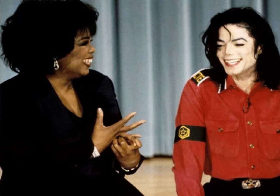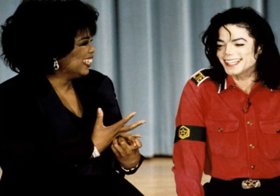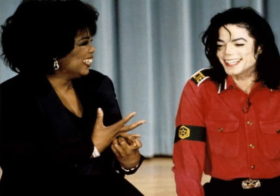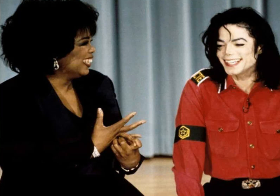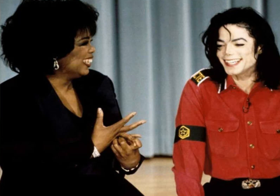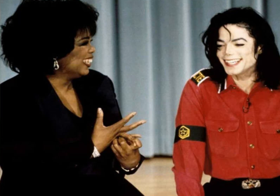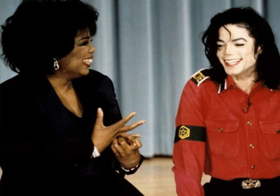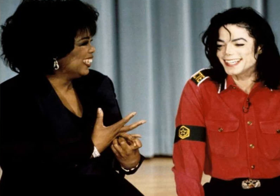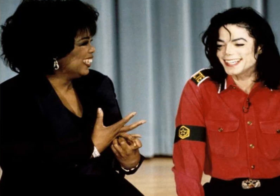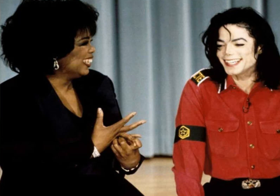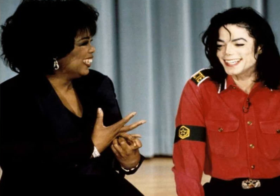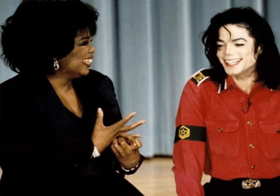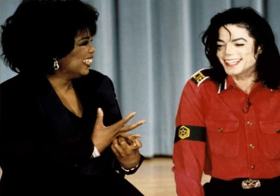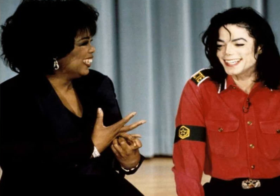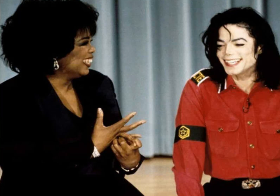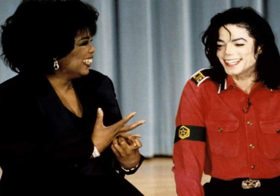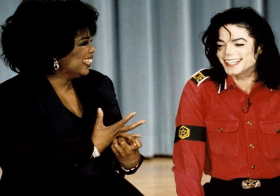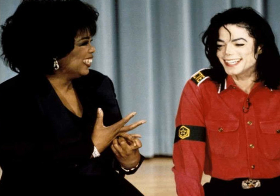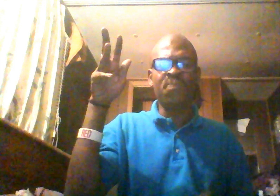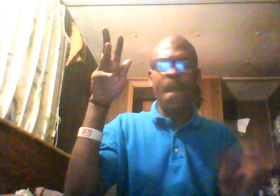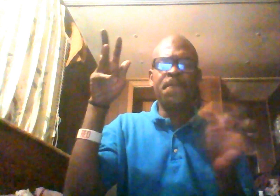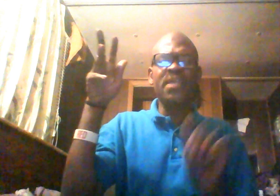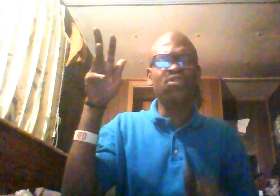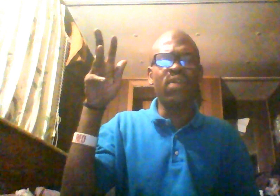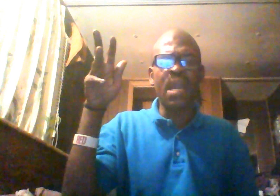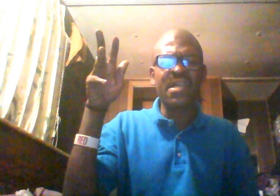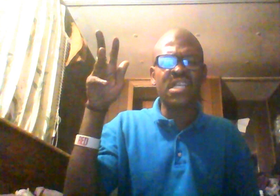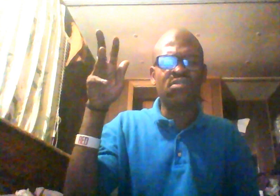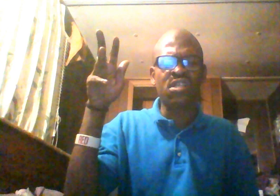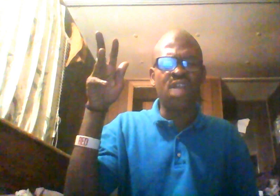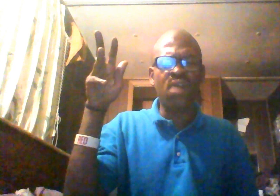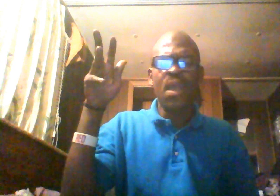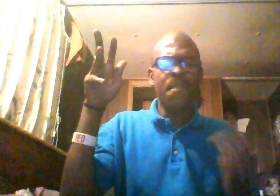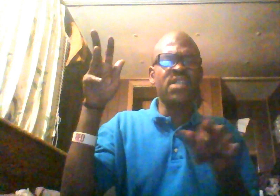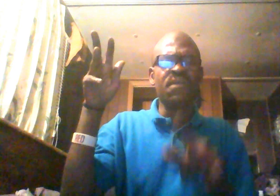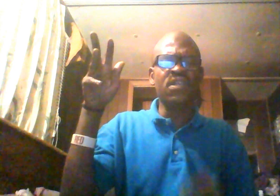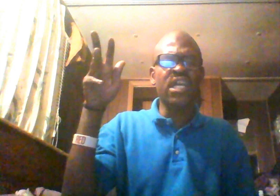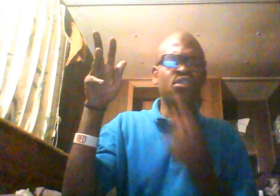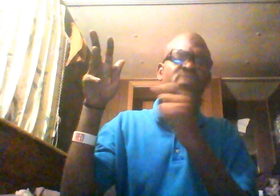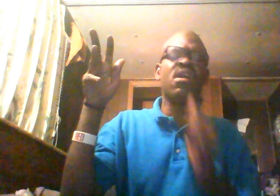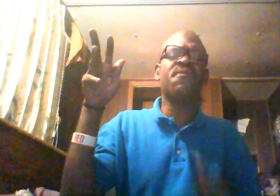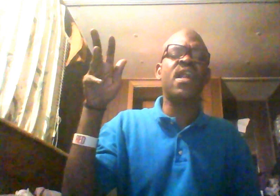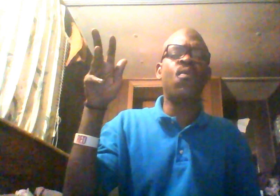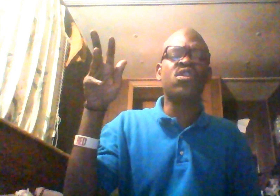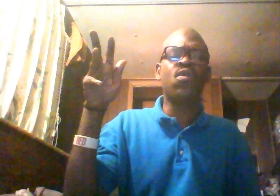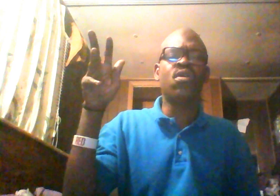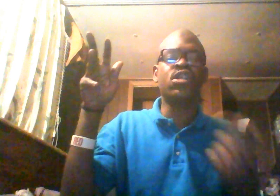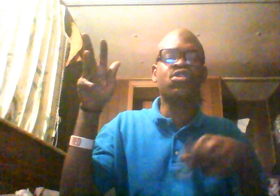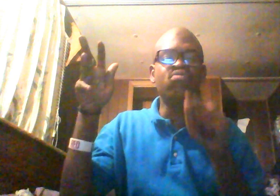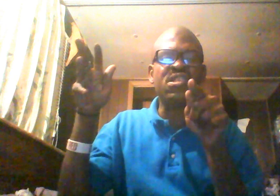this to cut that string. The Michael Jackson situation, bitch, you don't care about sexual assault. Because if you did, you'd be trying to find out what's going on in the school that